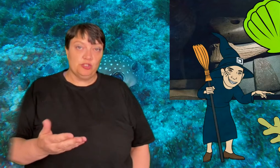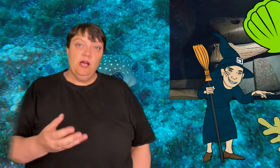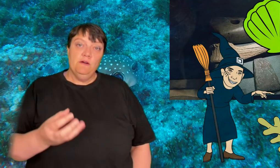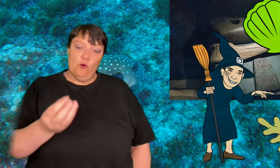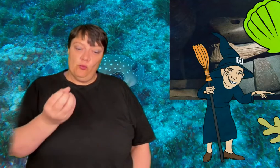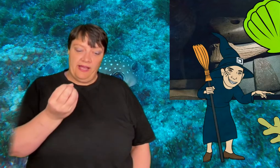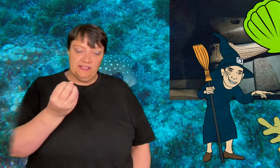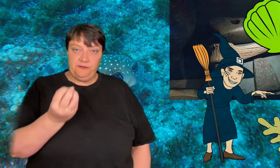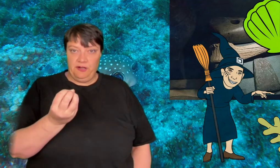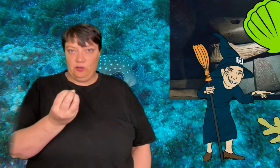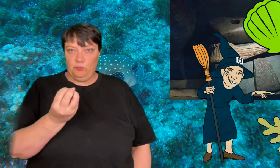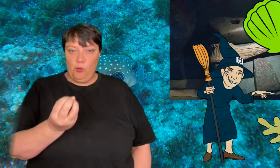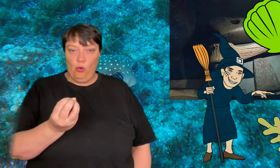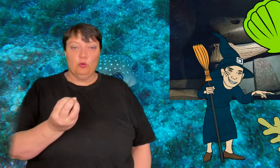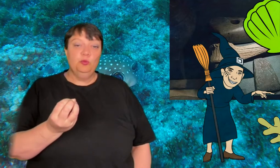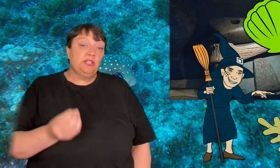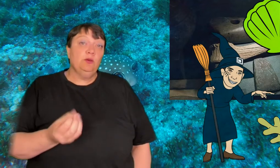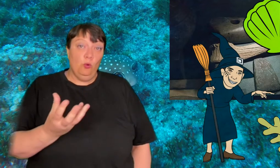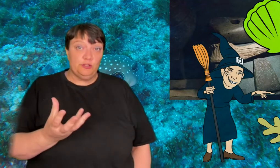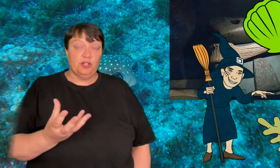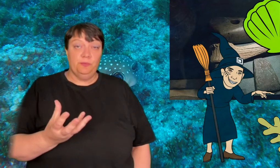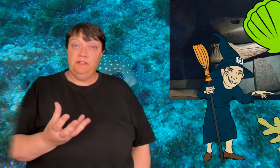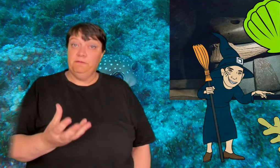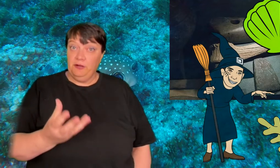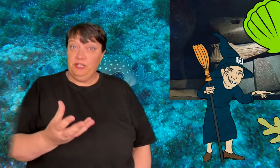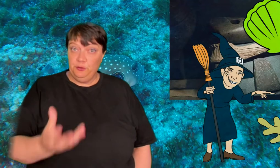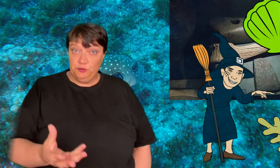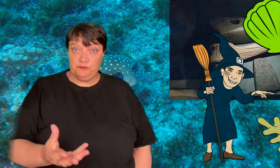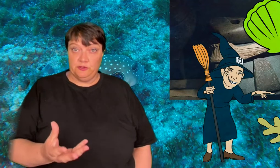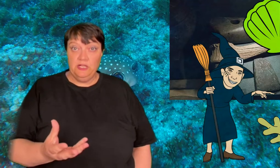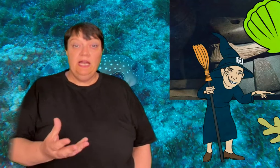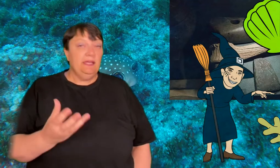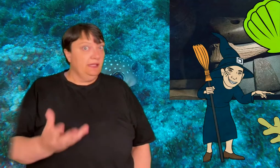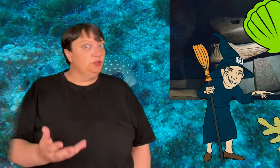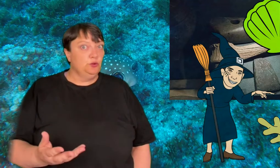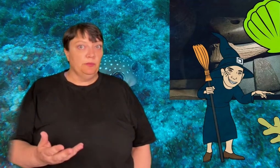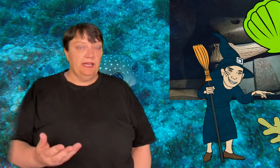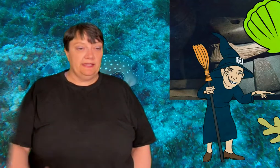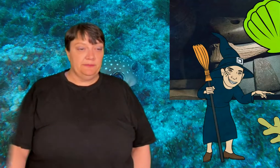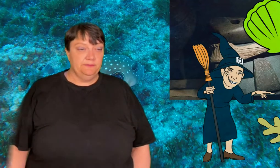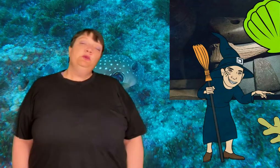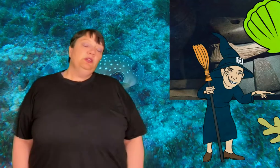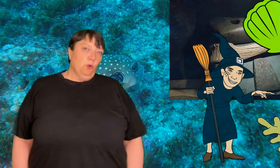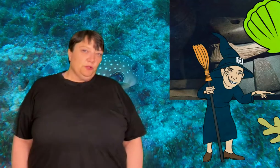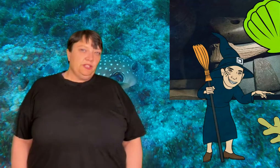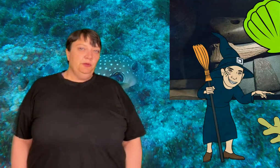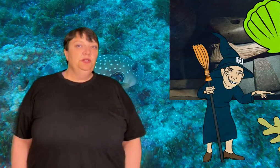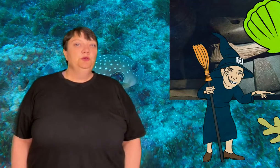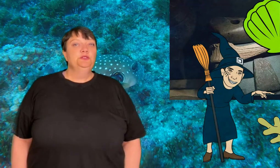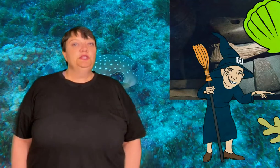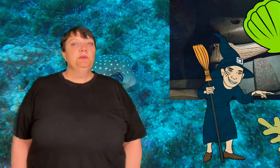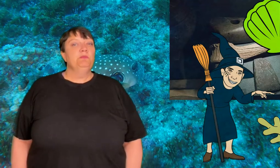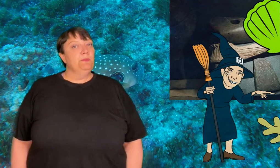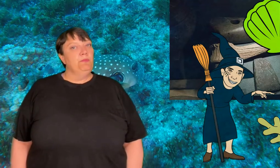of course form a spherical ball which can also be very useful in tool making. You can also